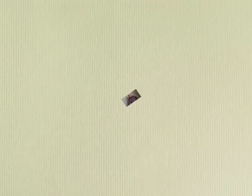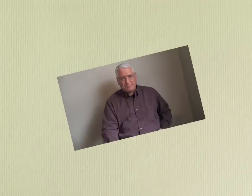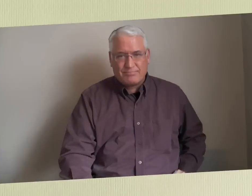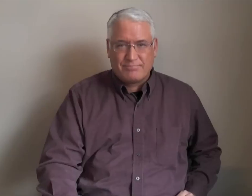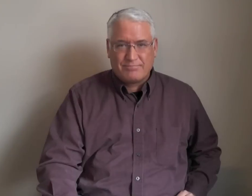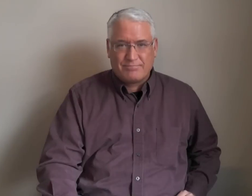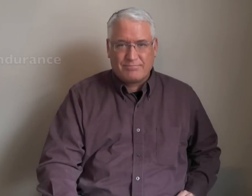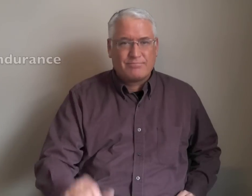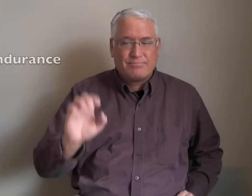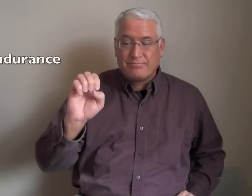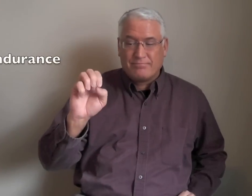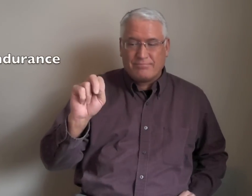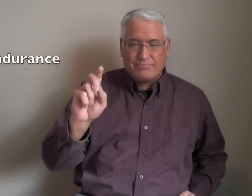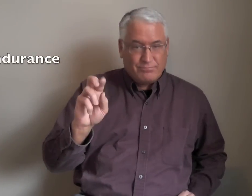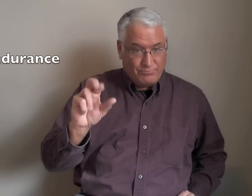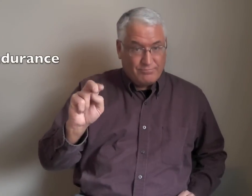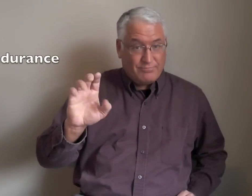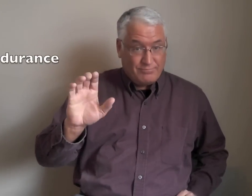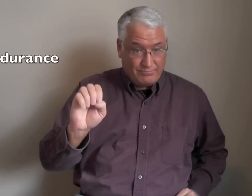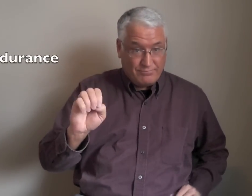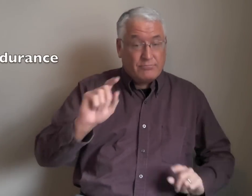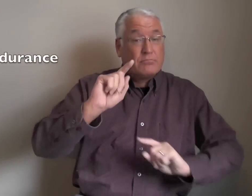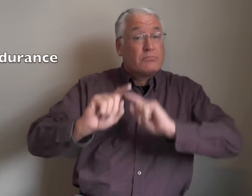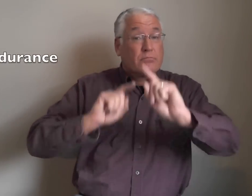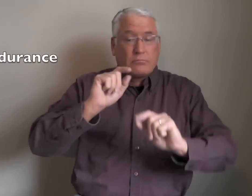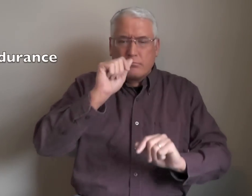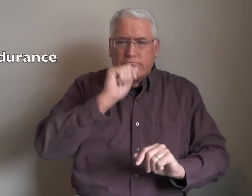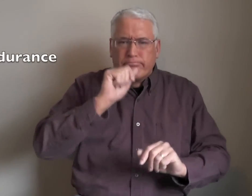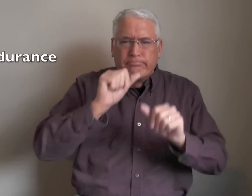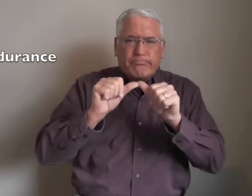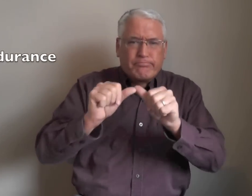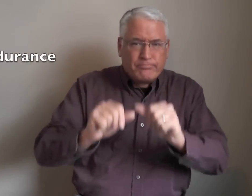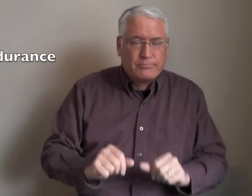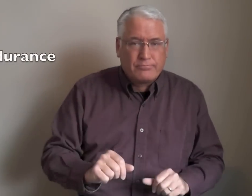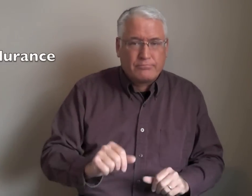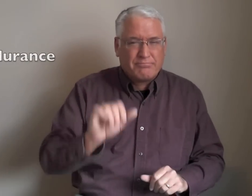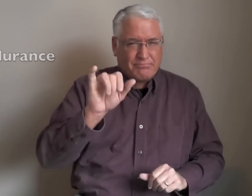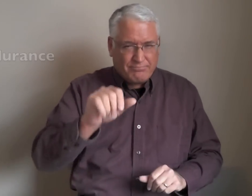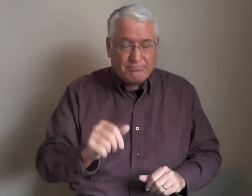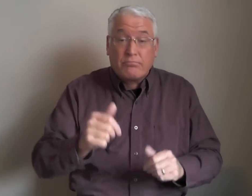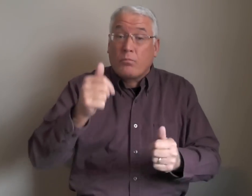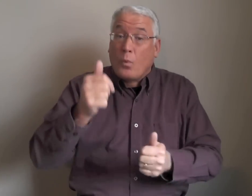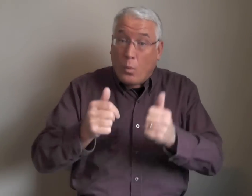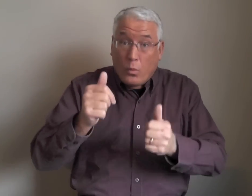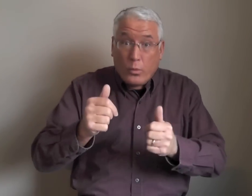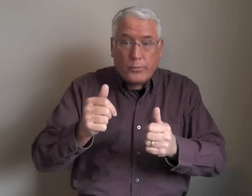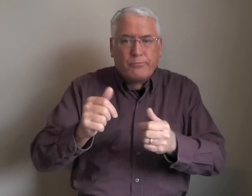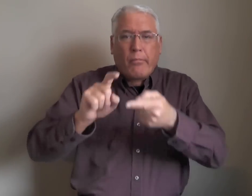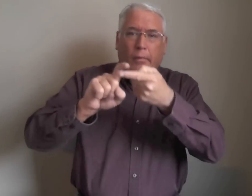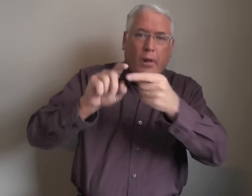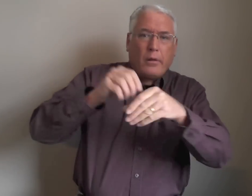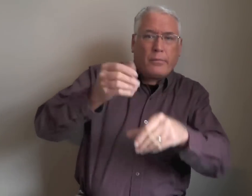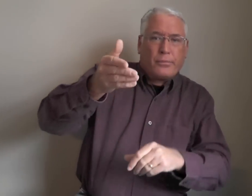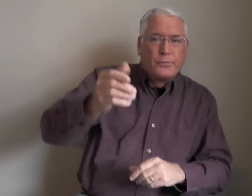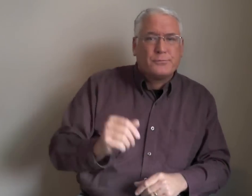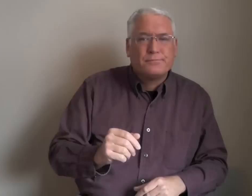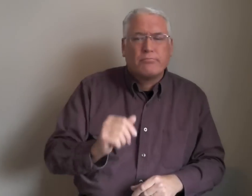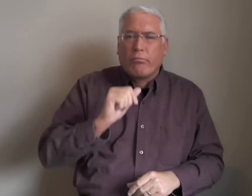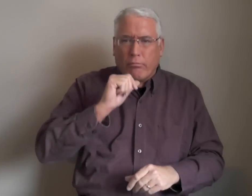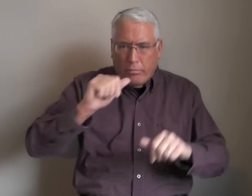Character. We've talked about endurance before. Endurance, it is keeping on, hanging